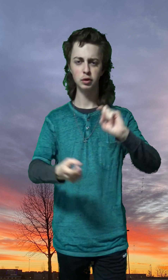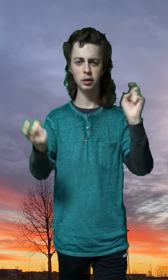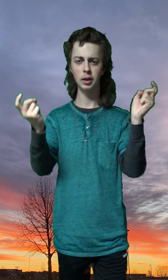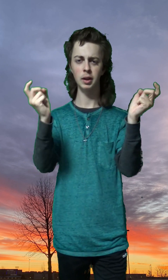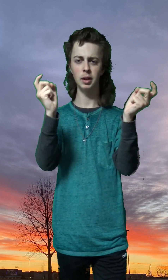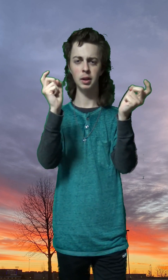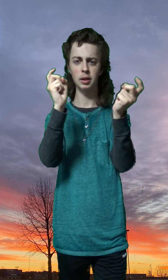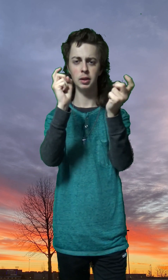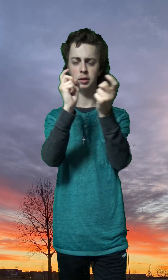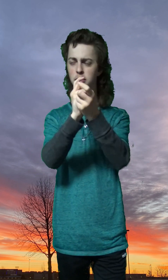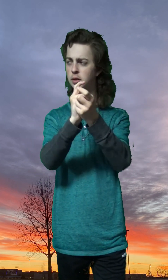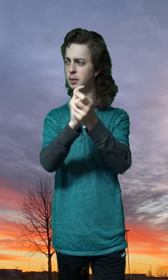change